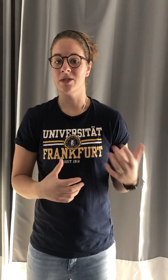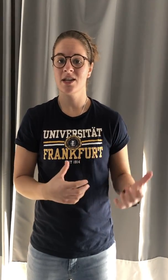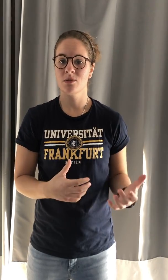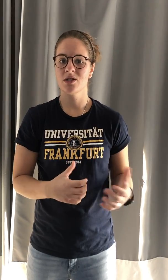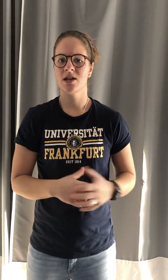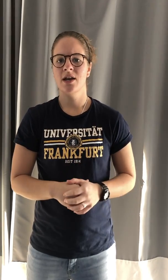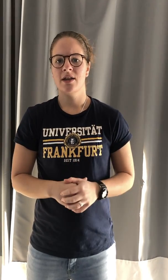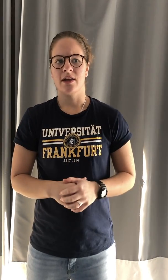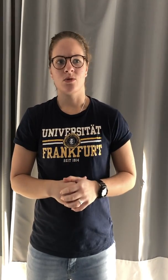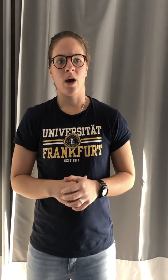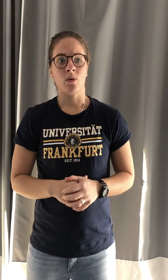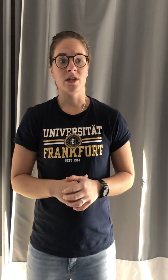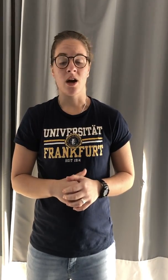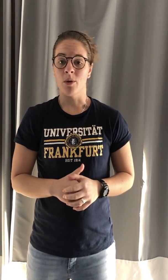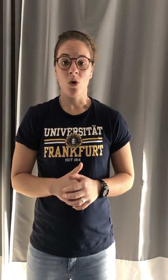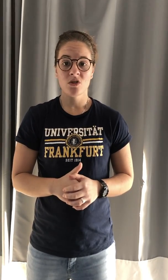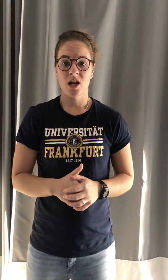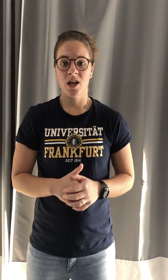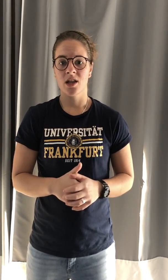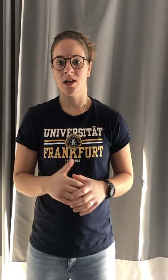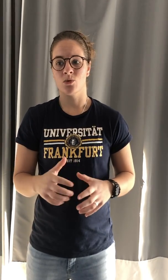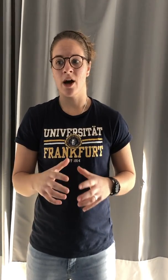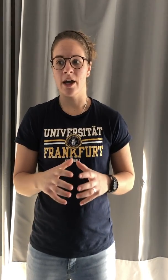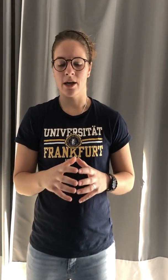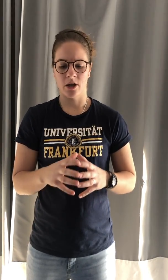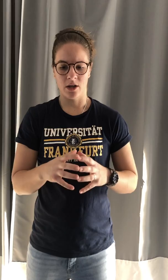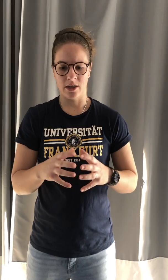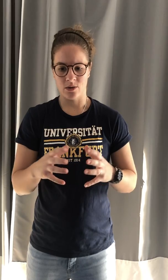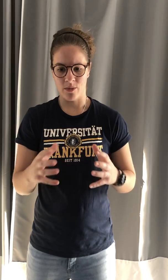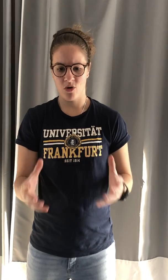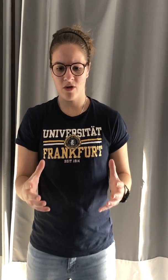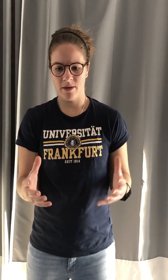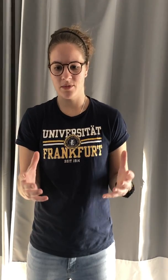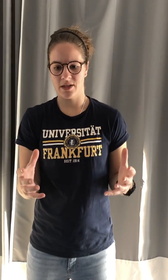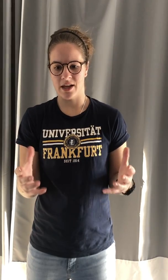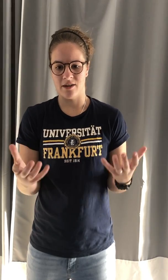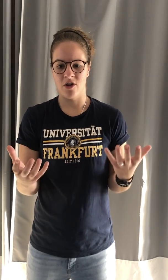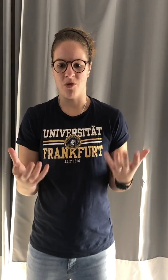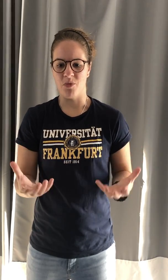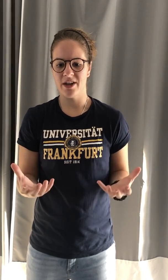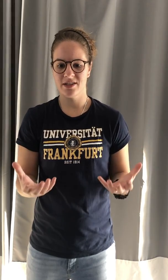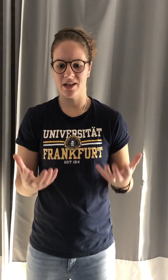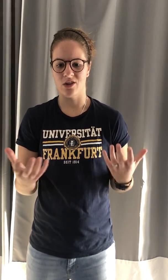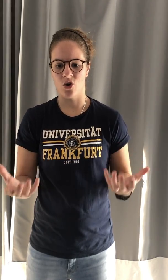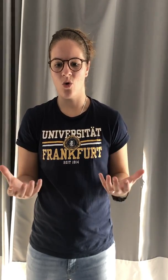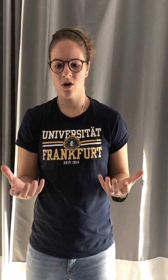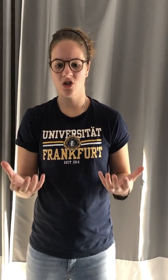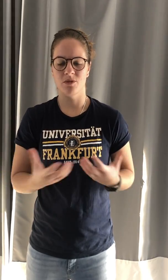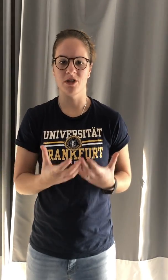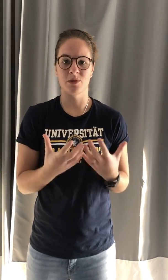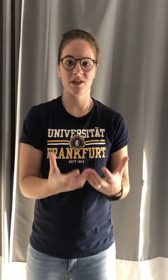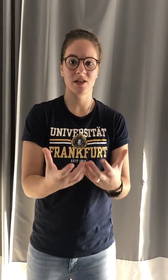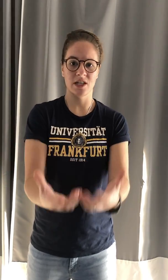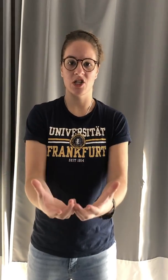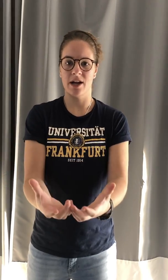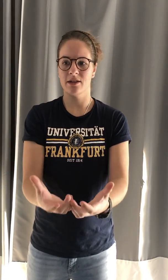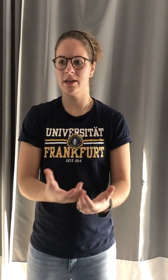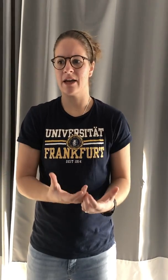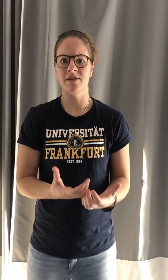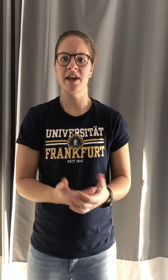do assessments. That's why we talk about goal setting. That's why programs at their very best, at their core, should be specific to each athlete. Like I've